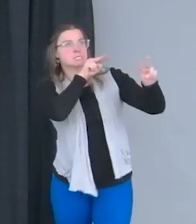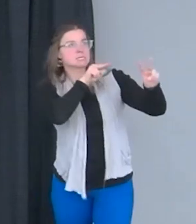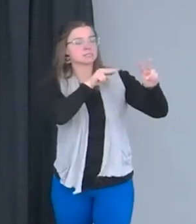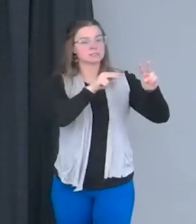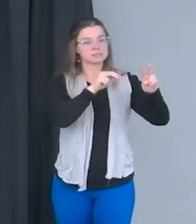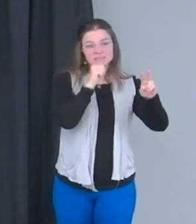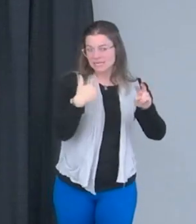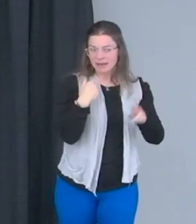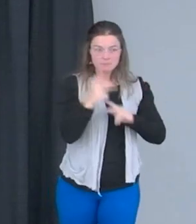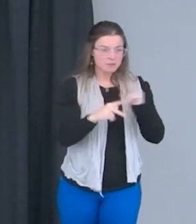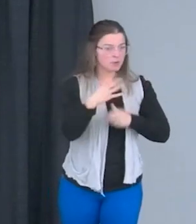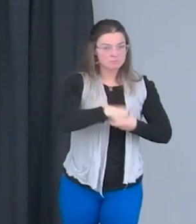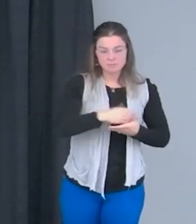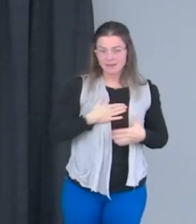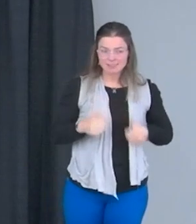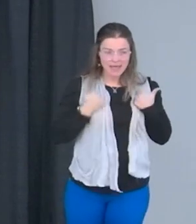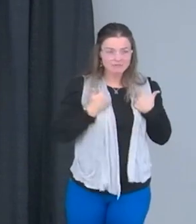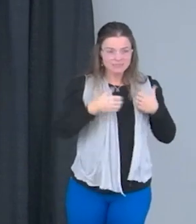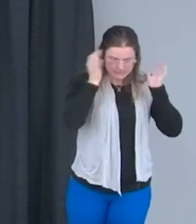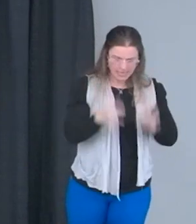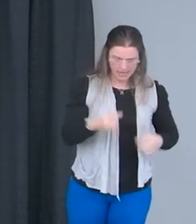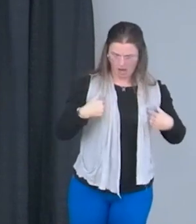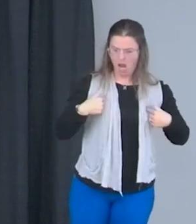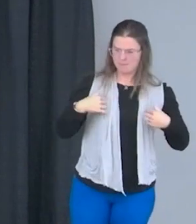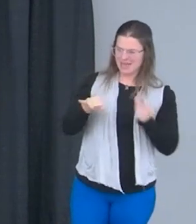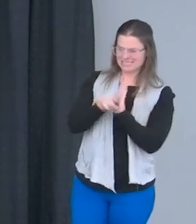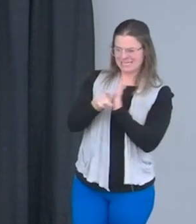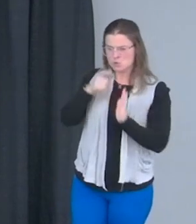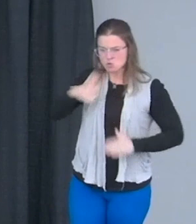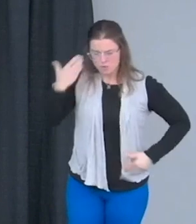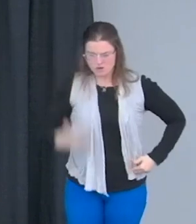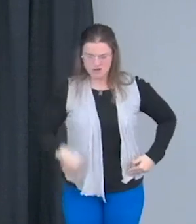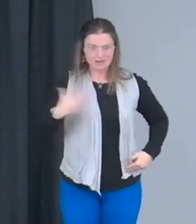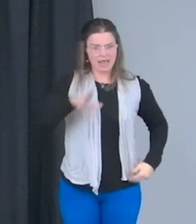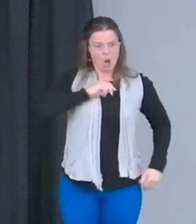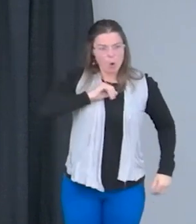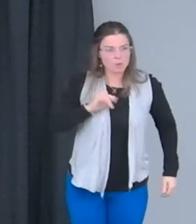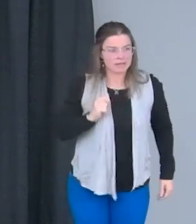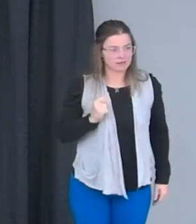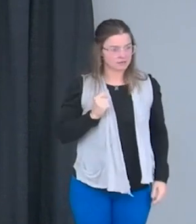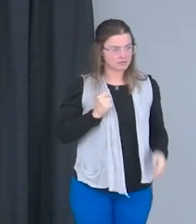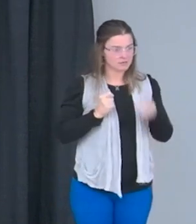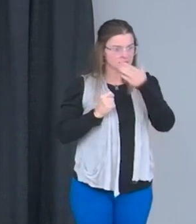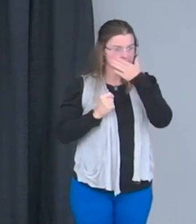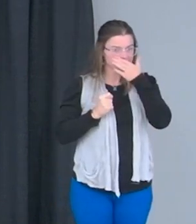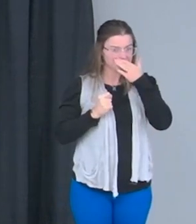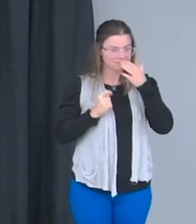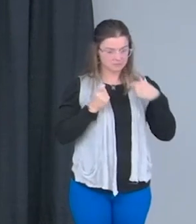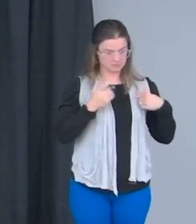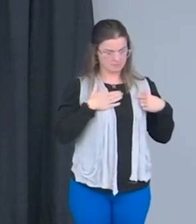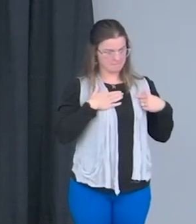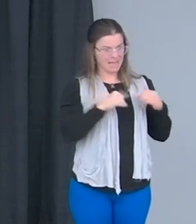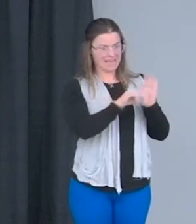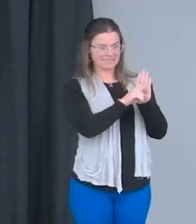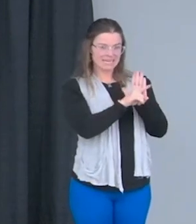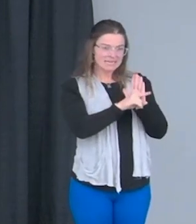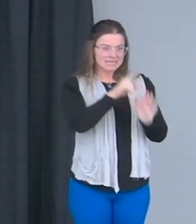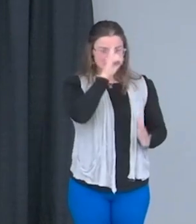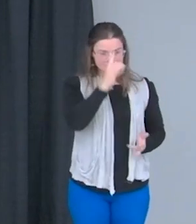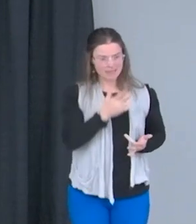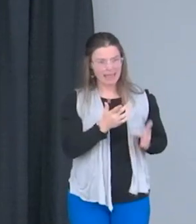that said, you know what? This is my identity. I own it. But my identity speaks empathy, love,